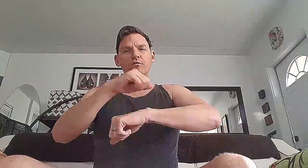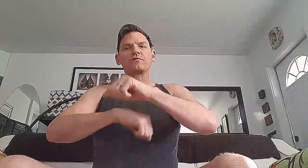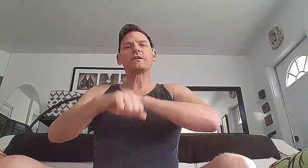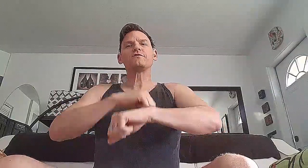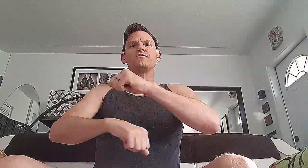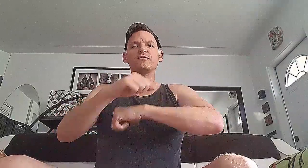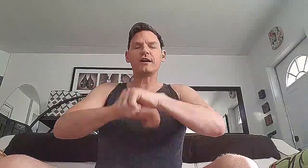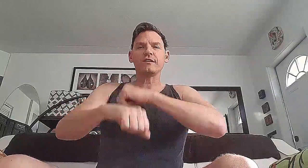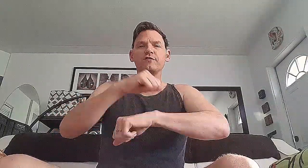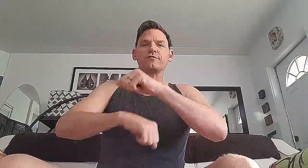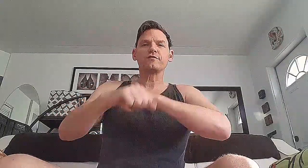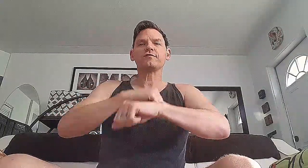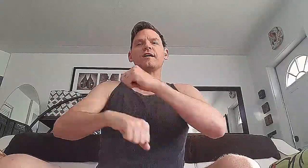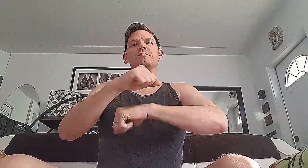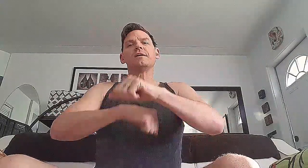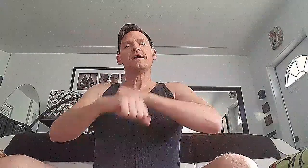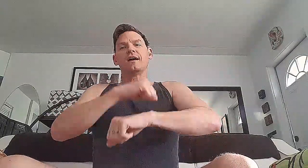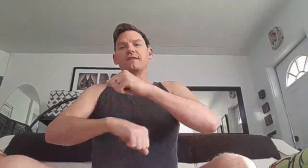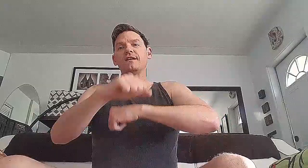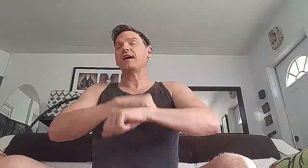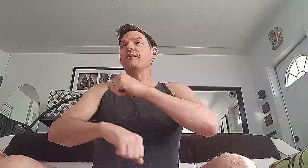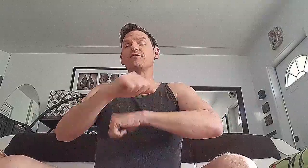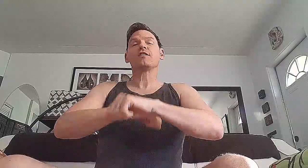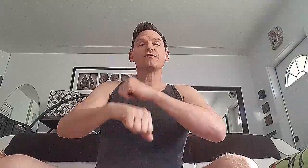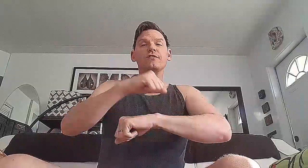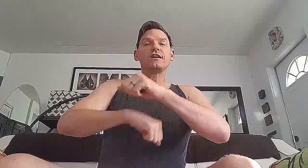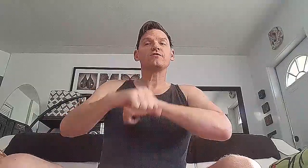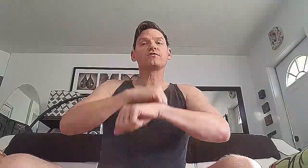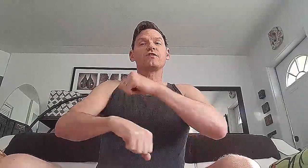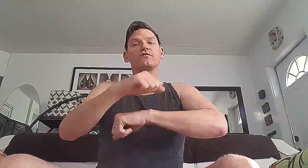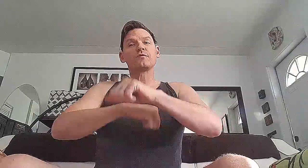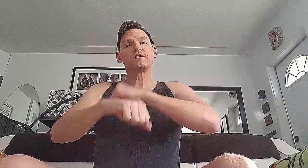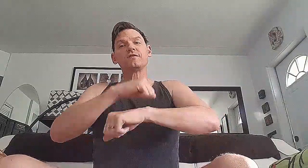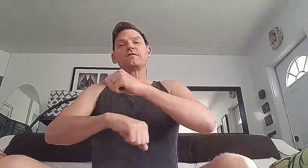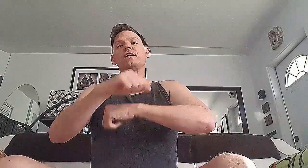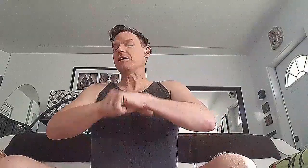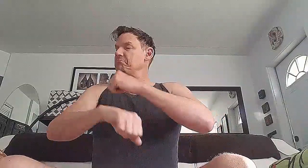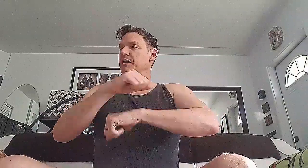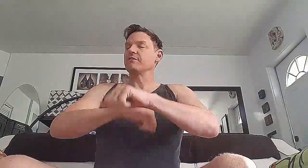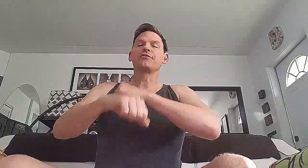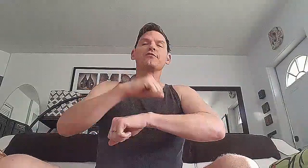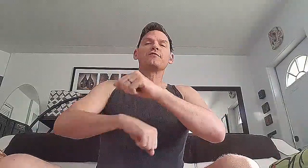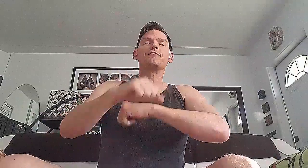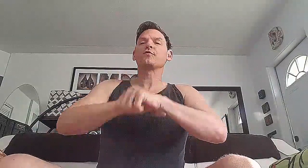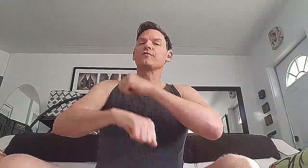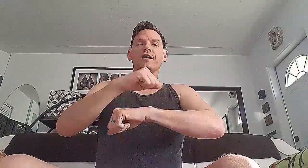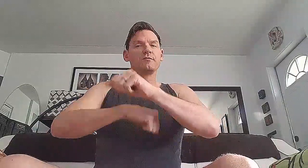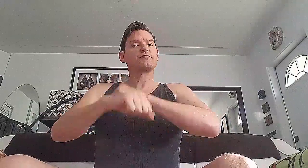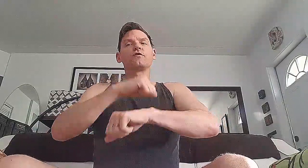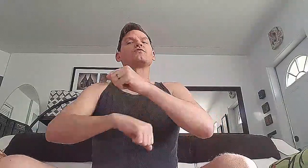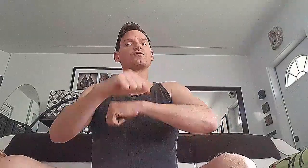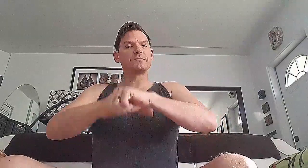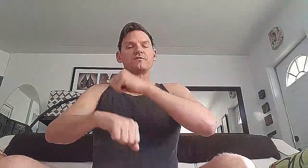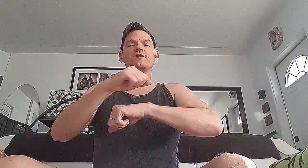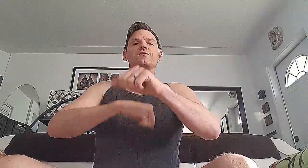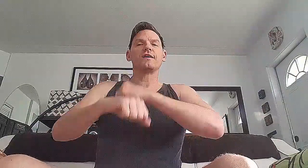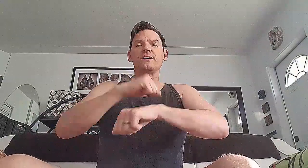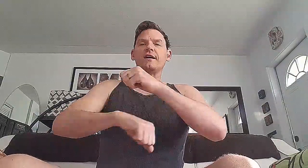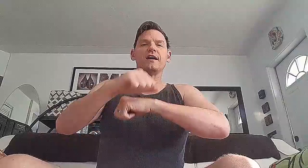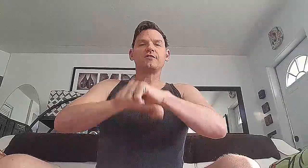do as much as you can this first time. And then every other day, you'll start doing this. By the third or fourth time, your shoulders will be just fine. And